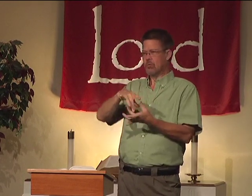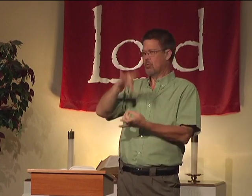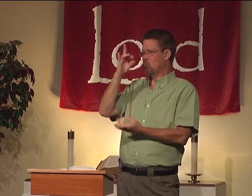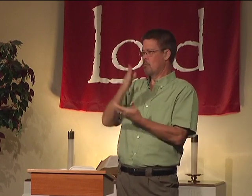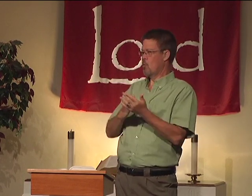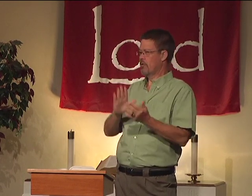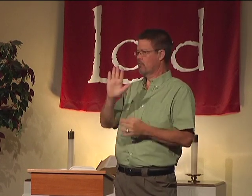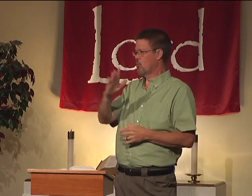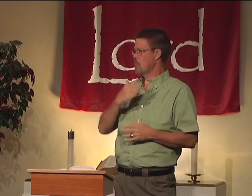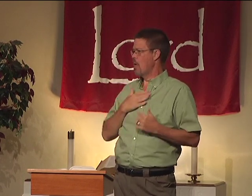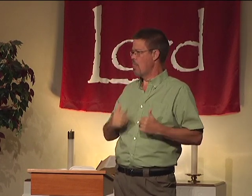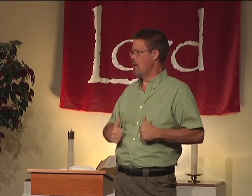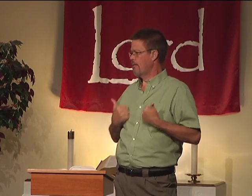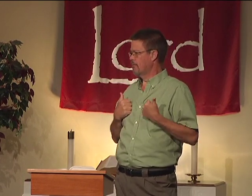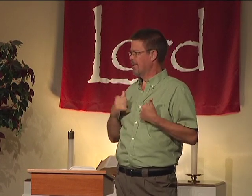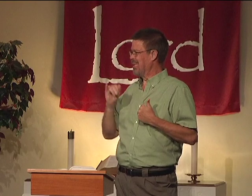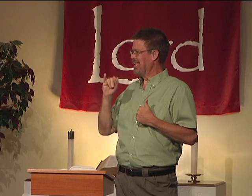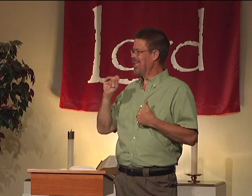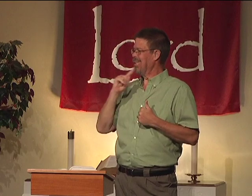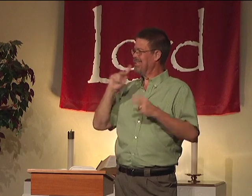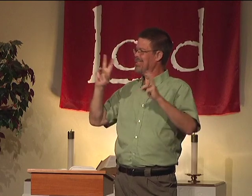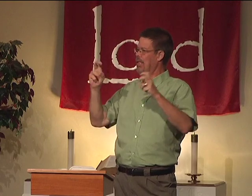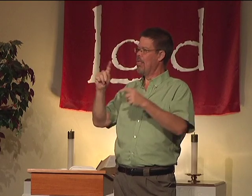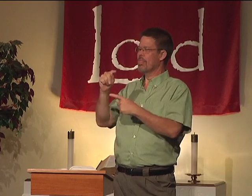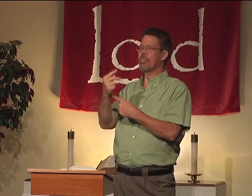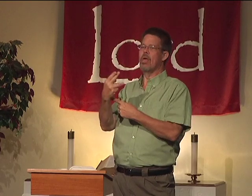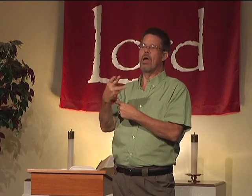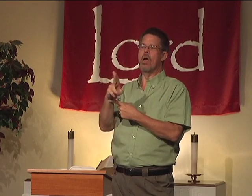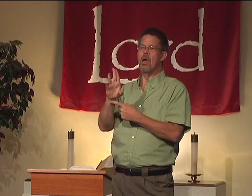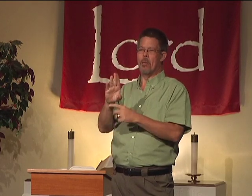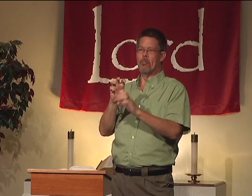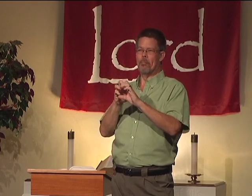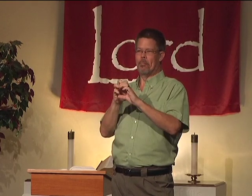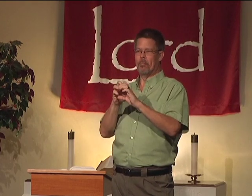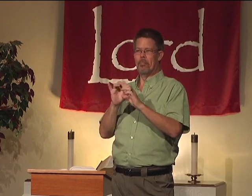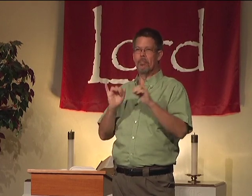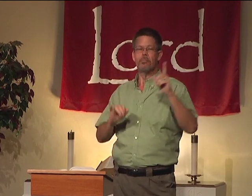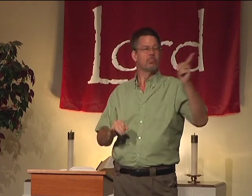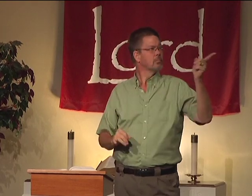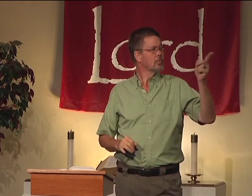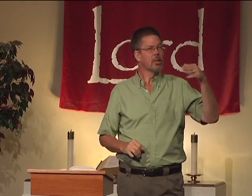And that's very important, that spiritual part of our lives. It's the hub.